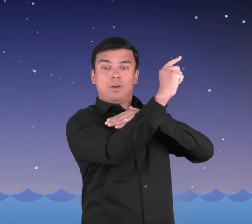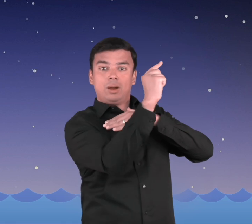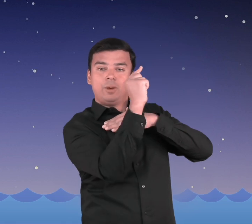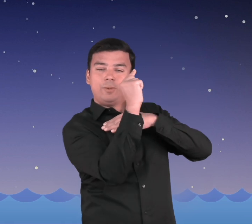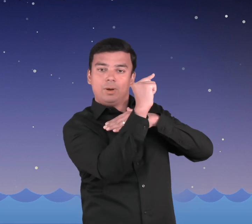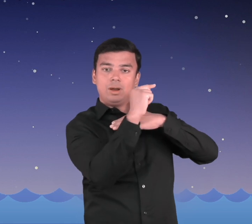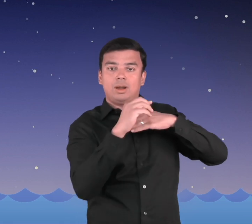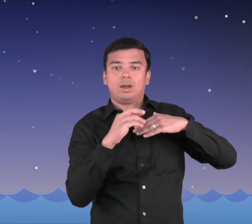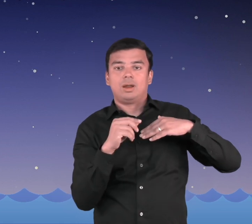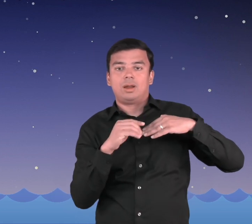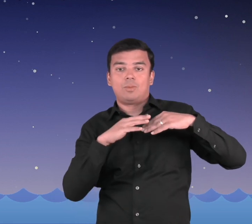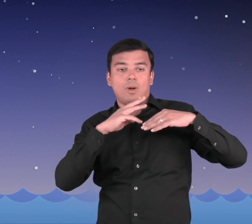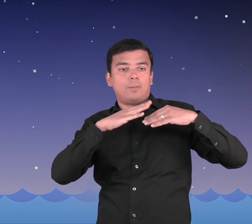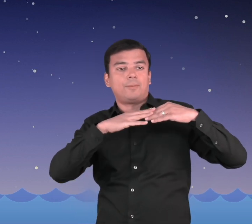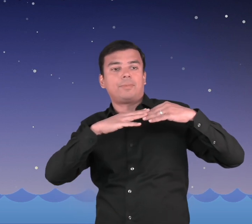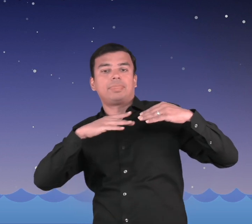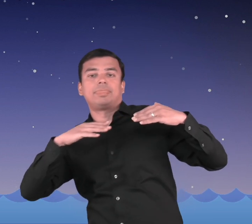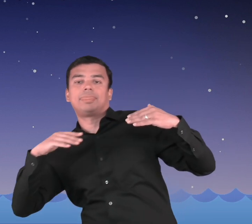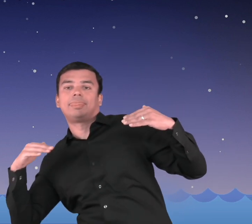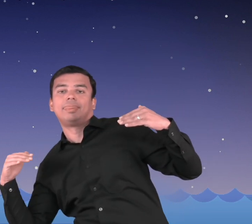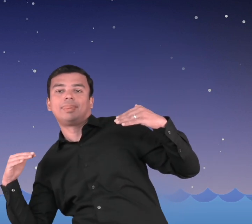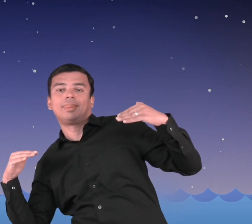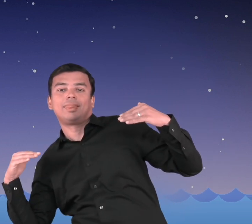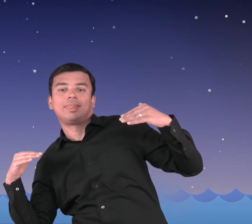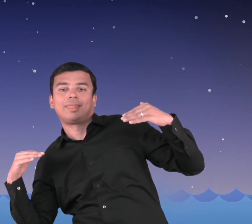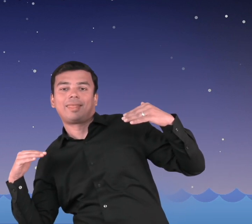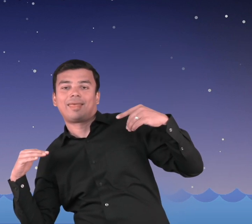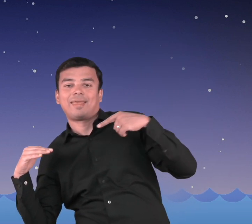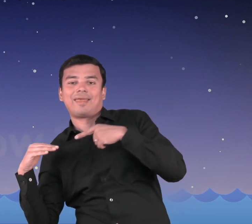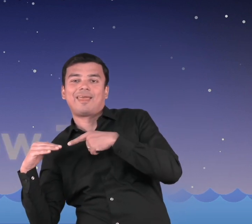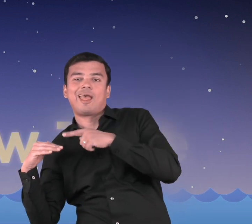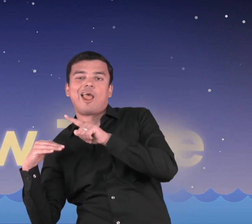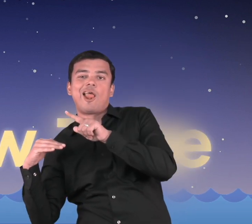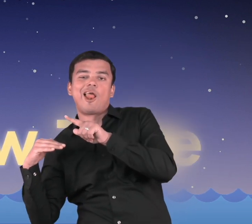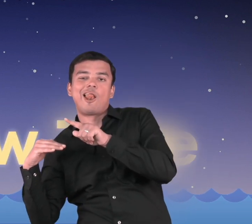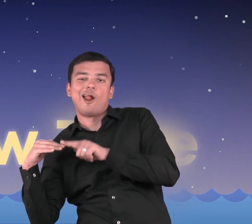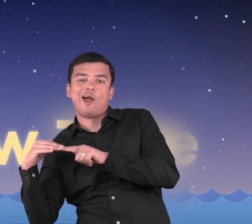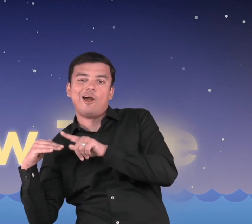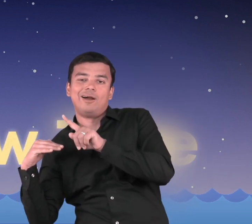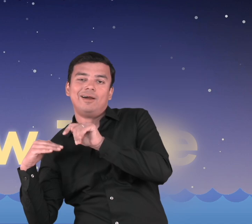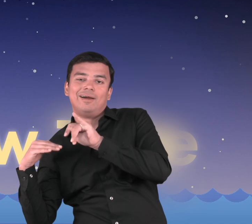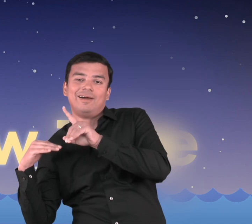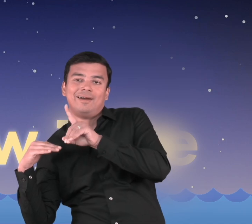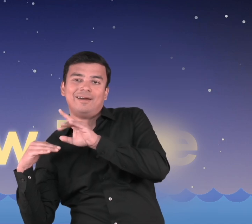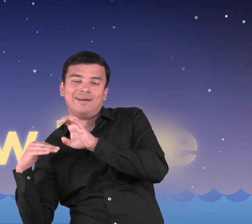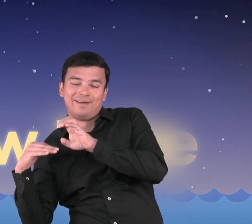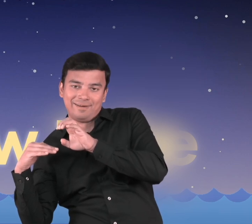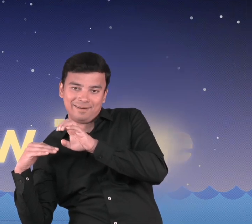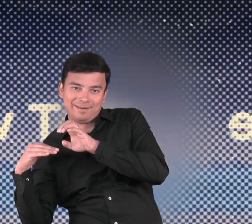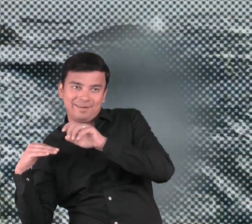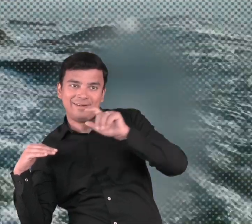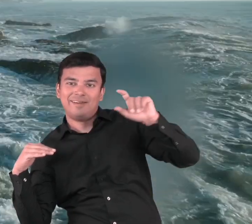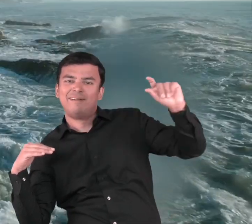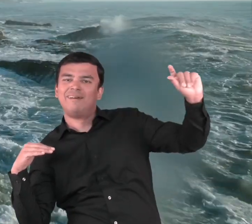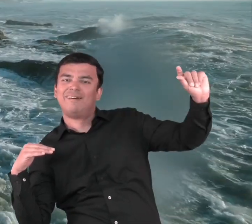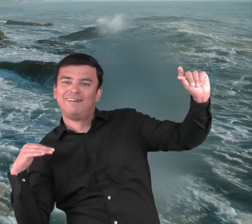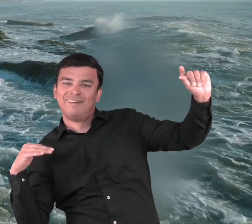water, which causes the water level to lower. This is called low tide. Here is an